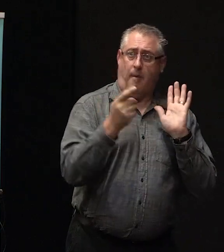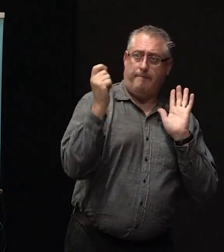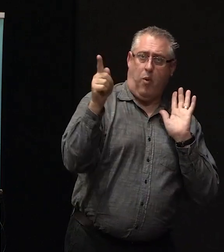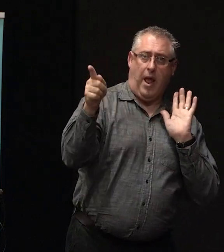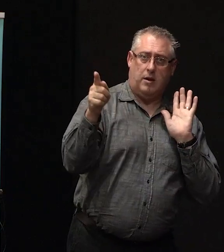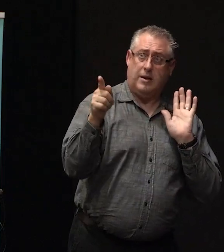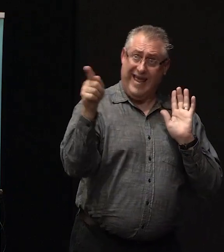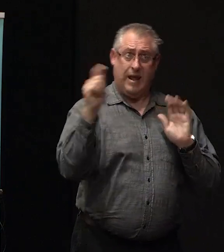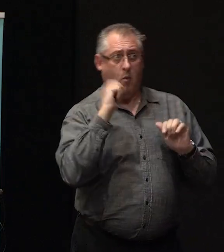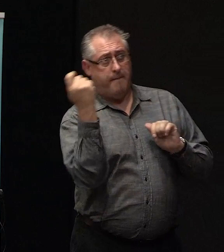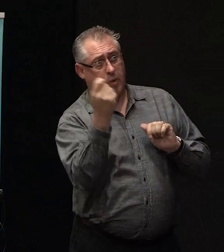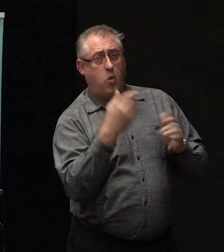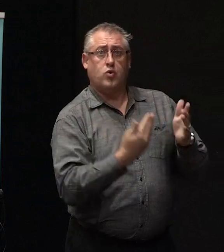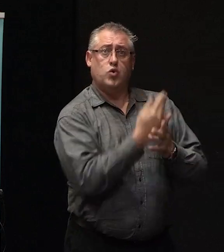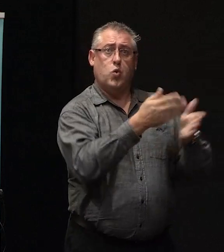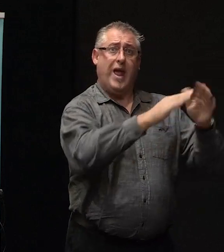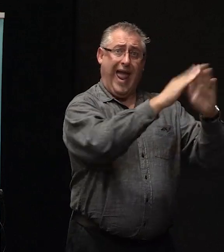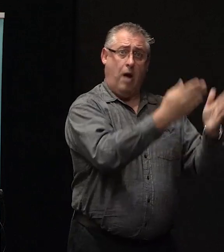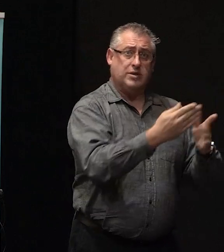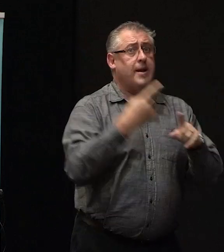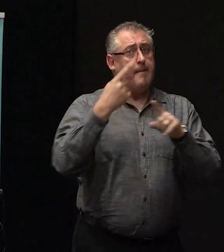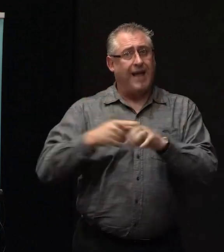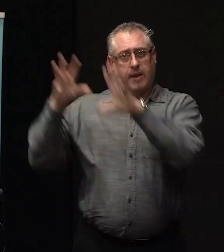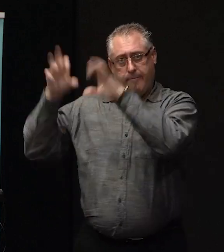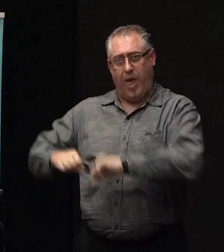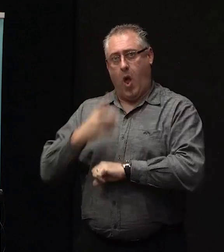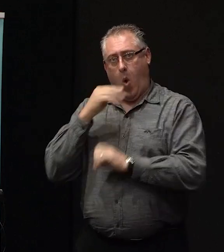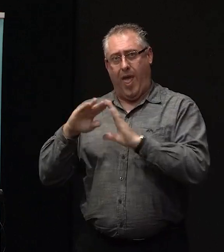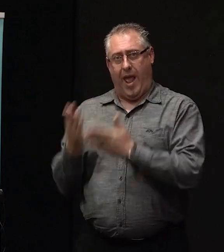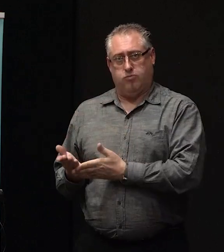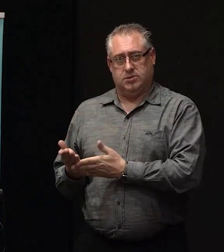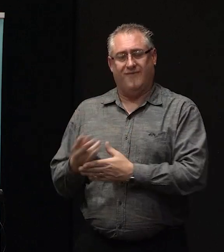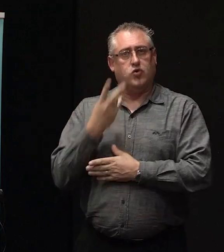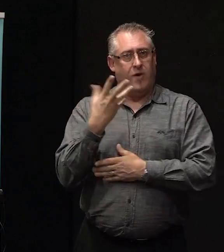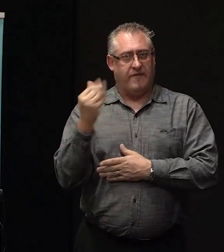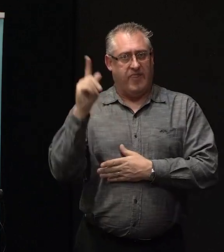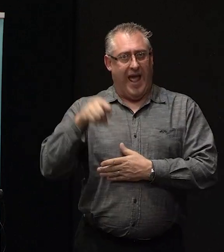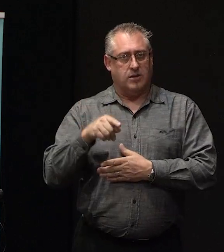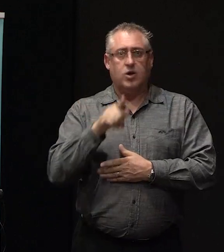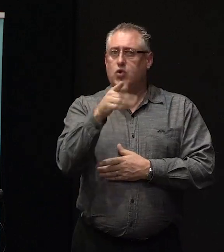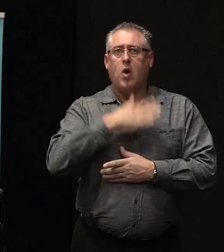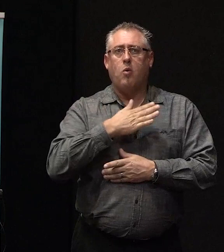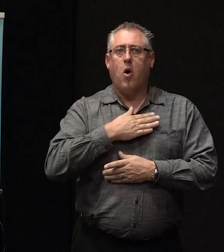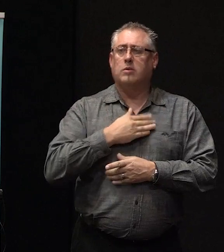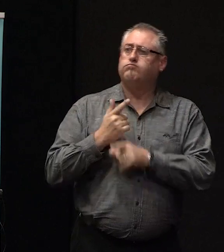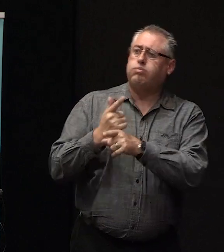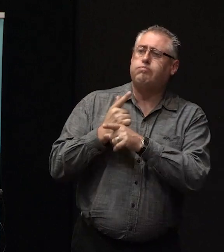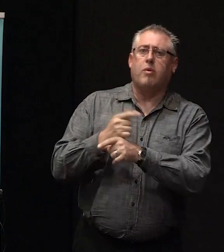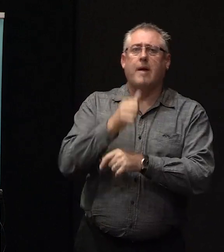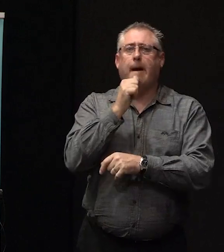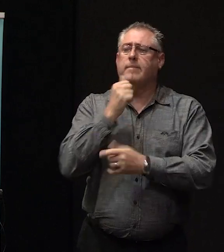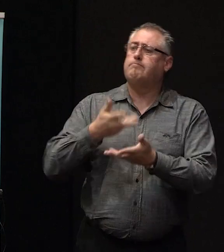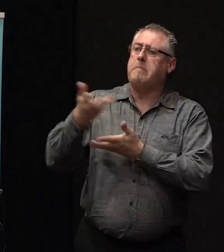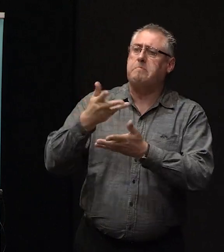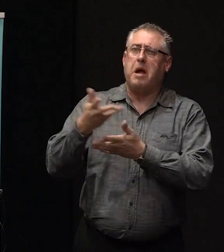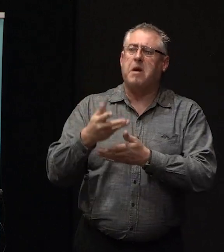your new house and demolish your old one for $250,000. You don't want to have a conversation with the builder down at the pub and write something